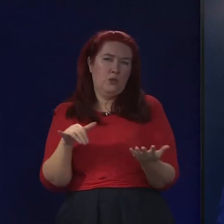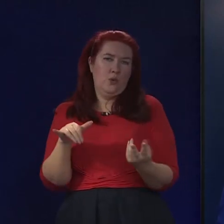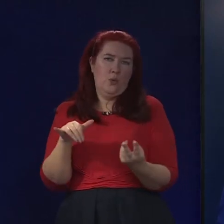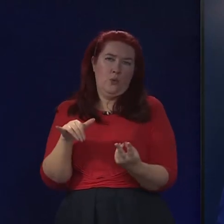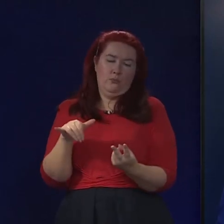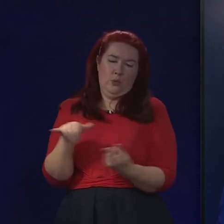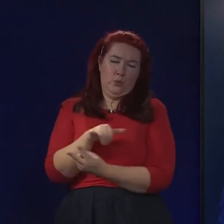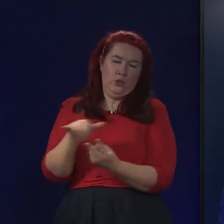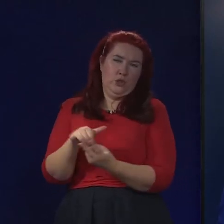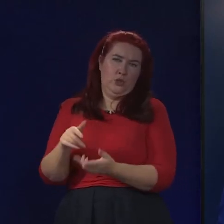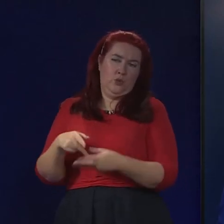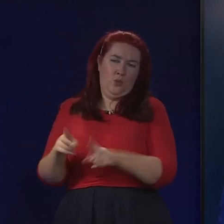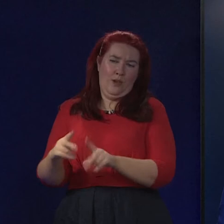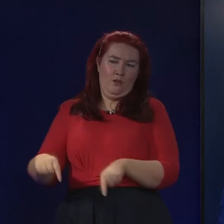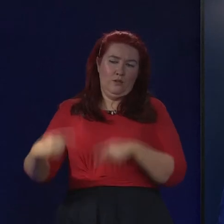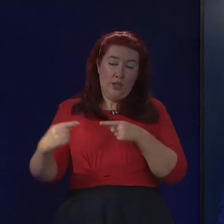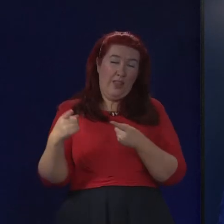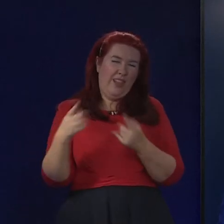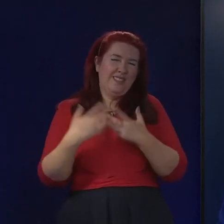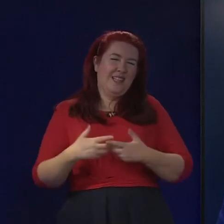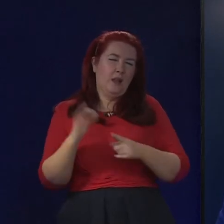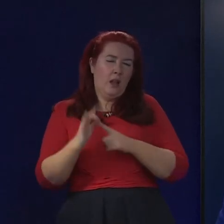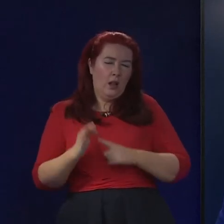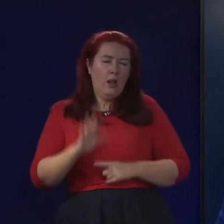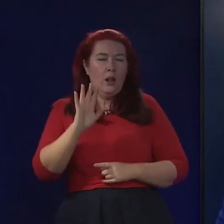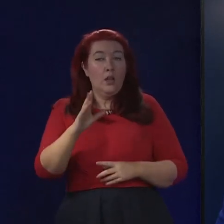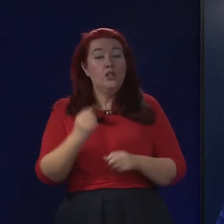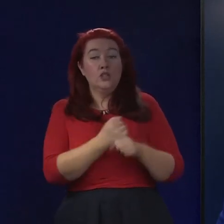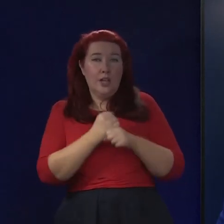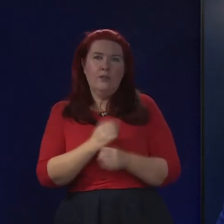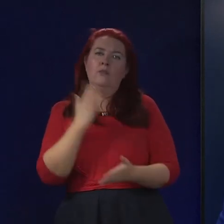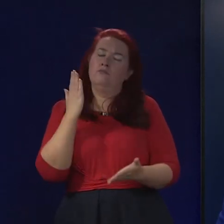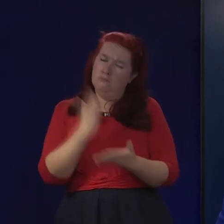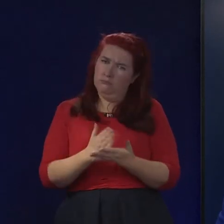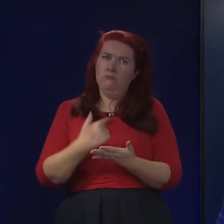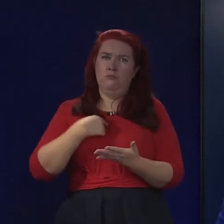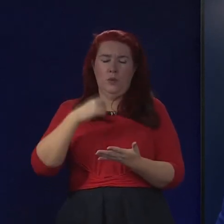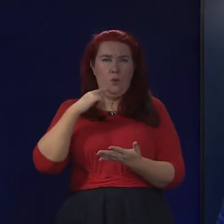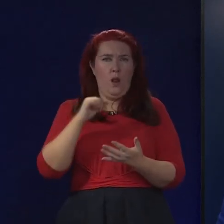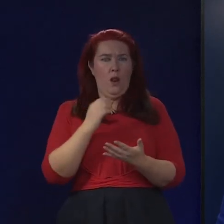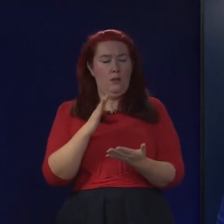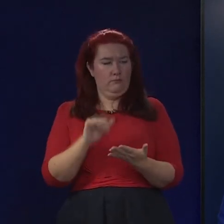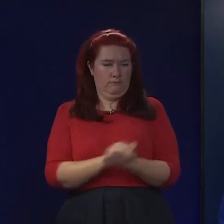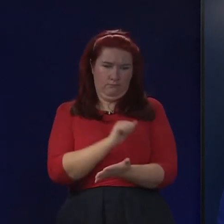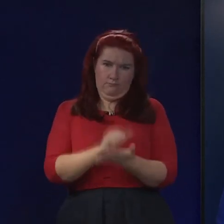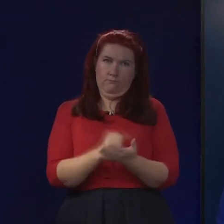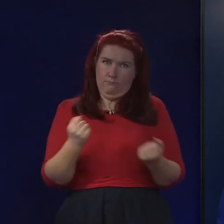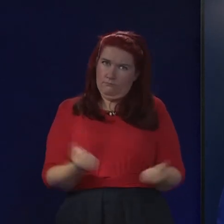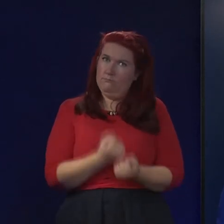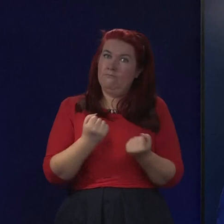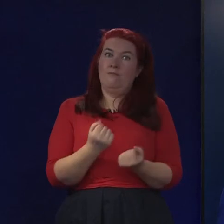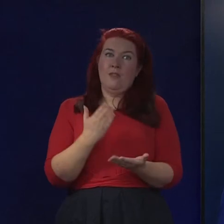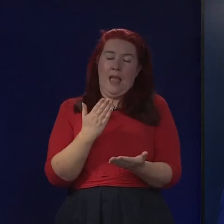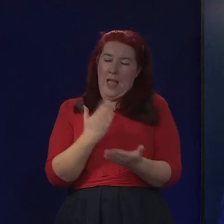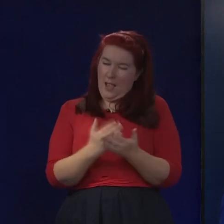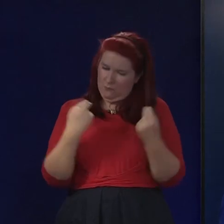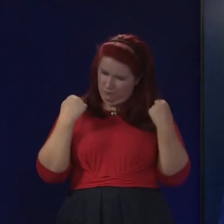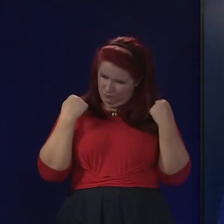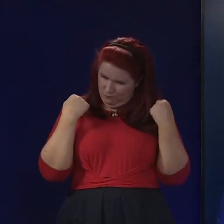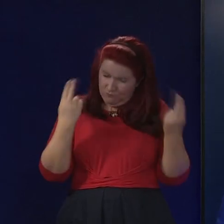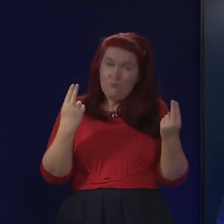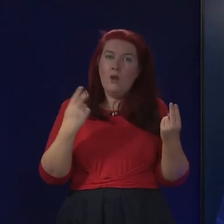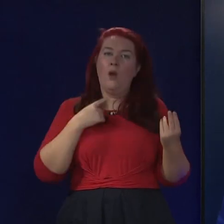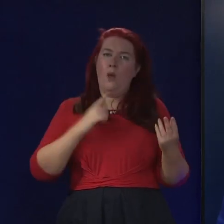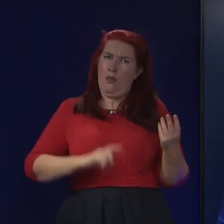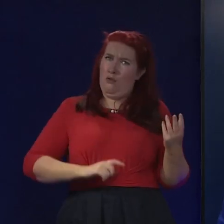technicalities. What I can say in general is that we will absolutely, robustly and rigorously and with a very, very, very high